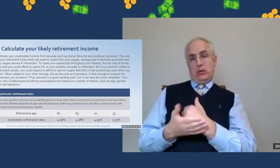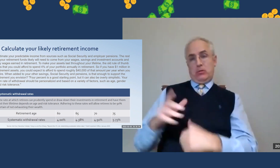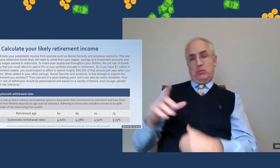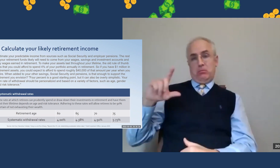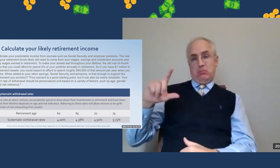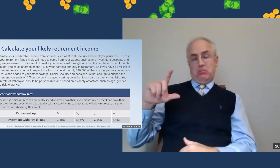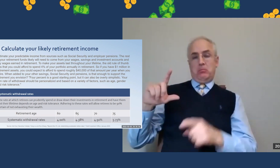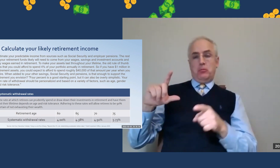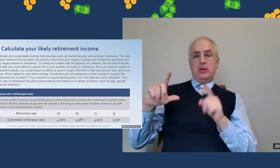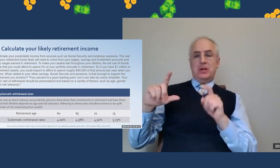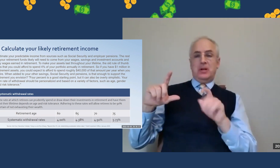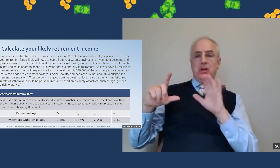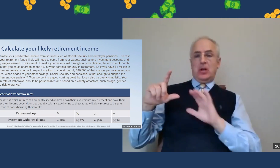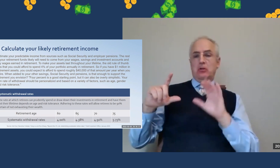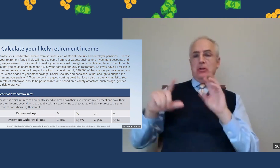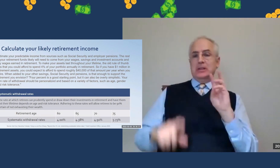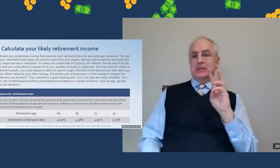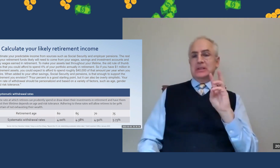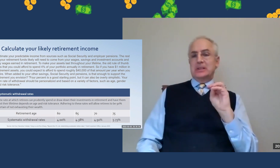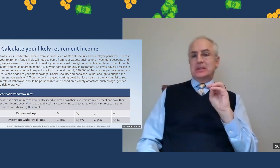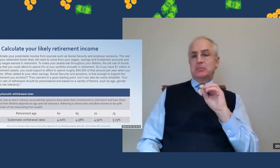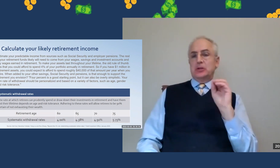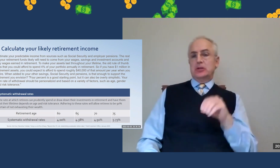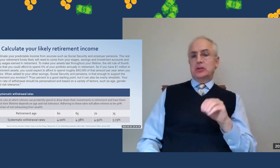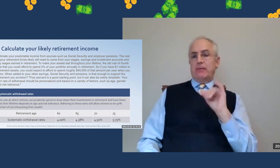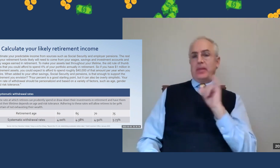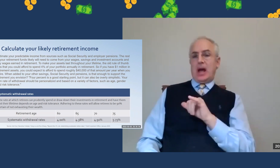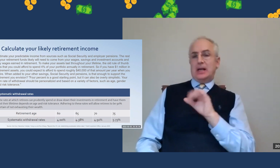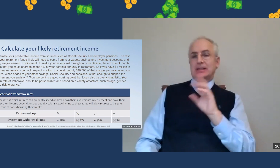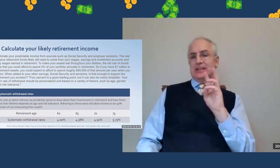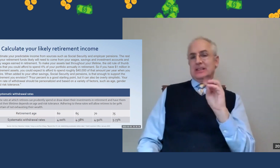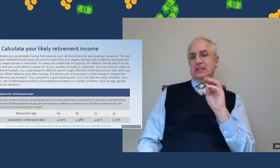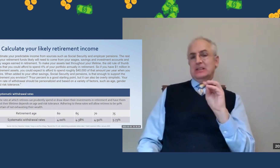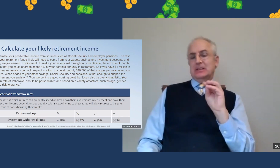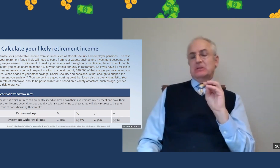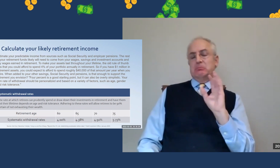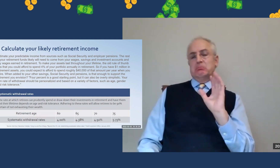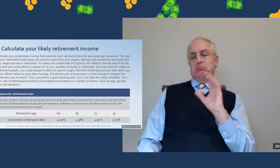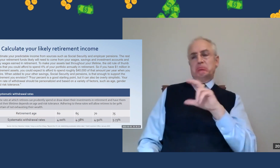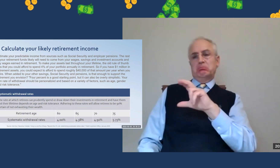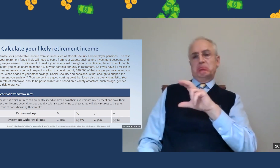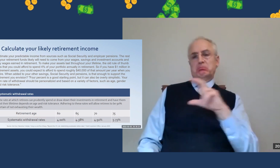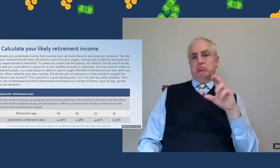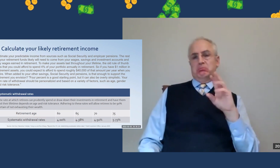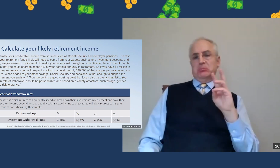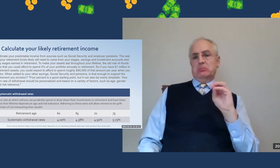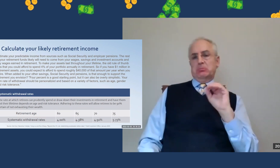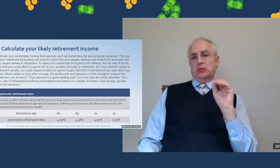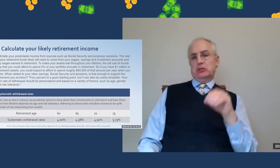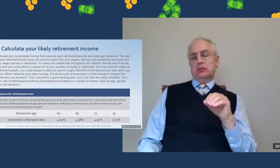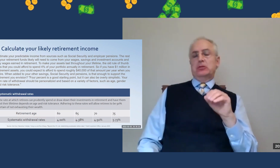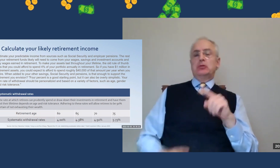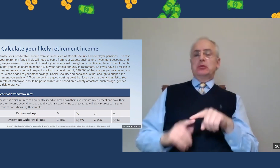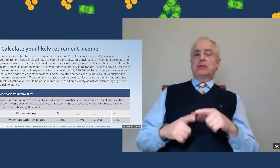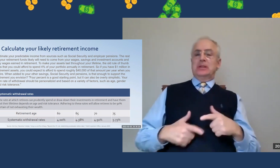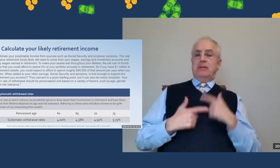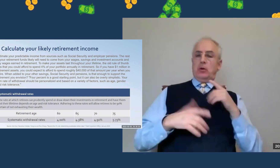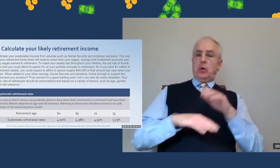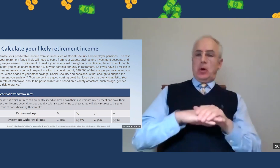While you're earning money in the workforce, you should expect that you will